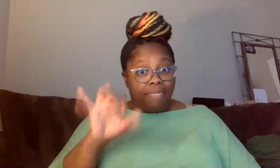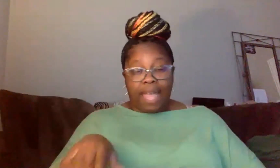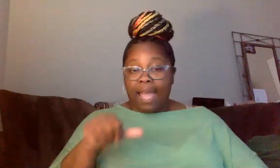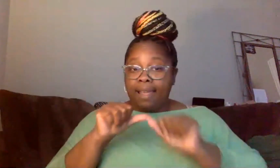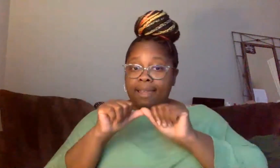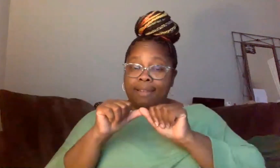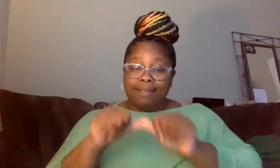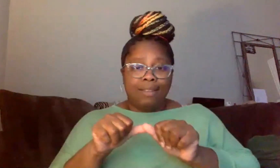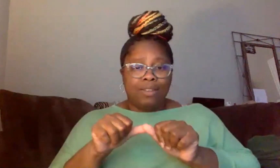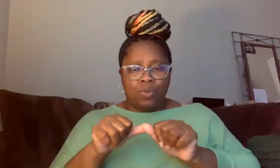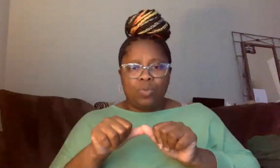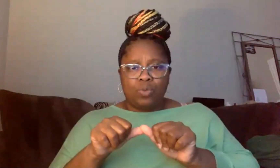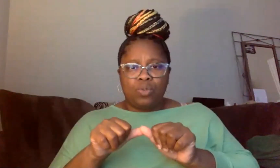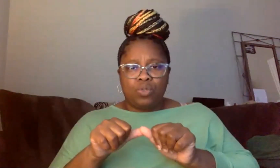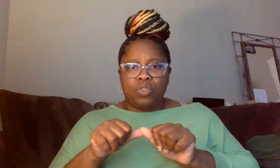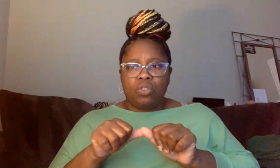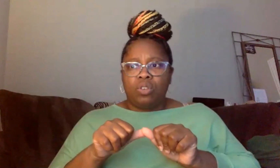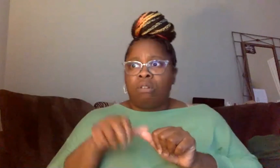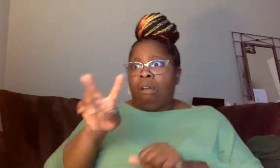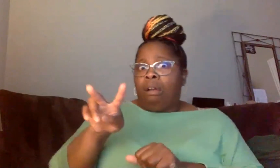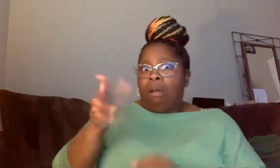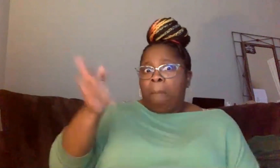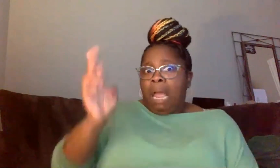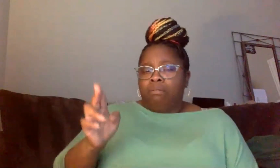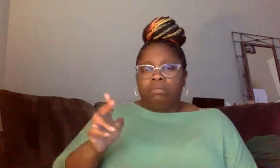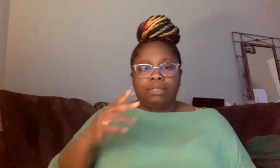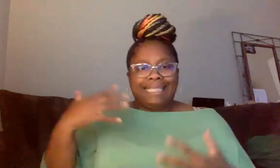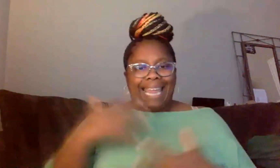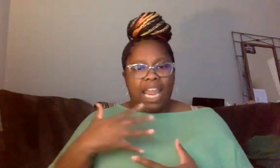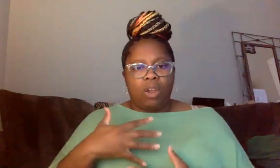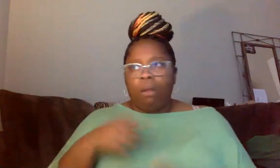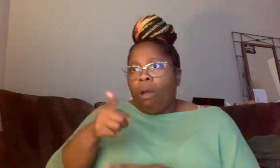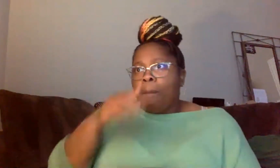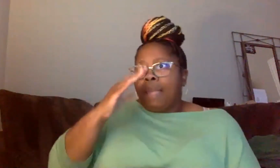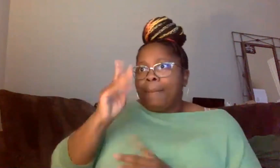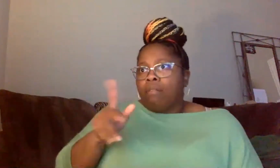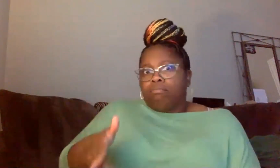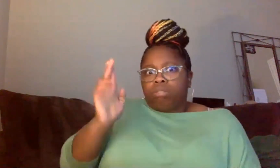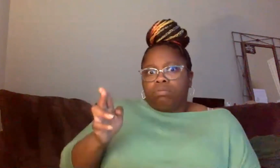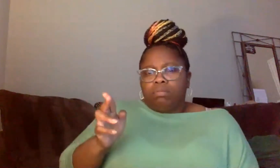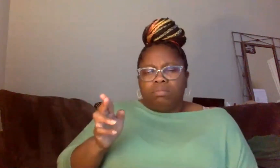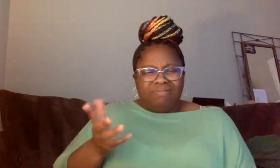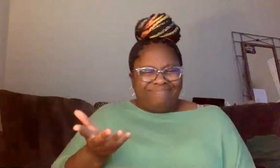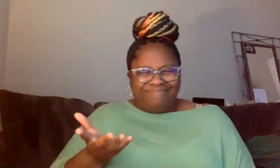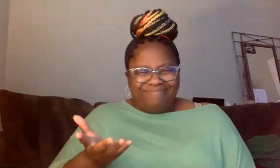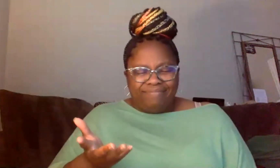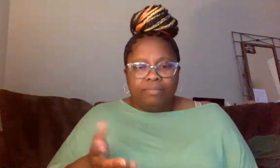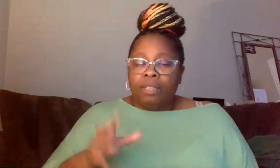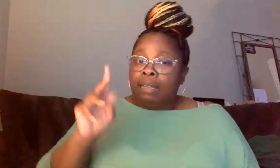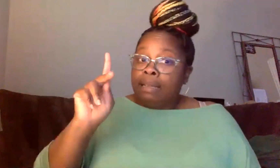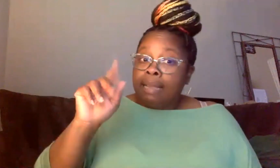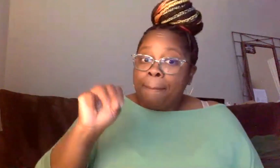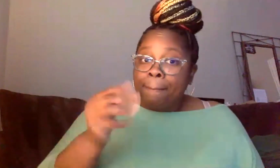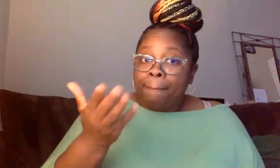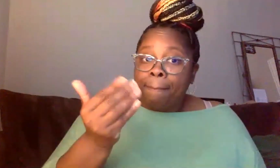it's going to, they'll shoot you just out of being scared. Mm hmm. You got to get rid of that. Good. Cameron, did you have something to